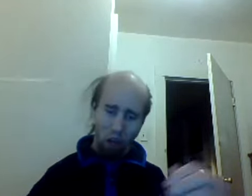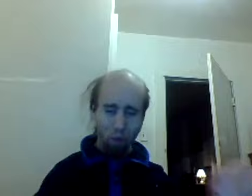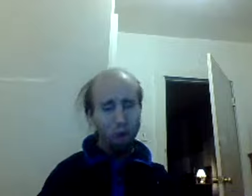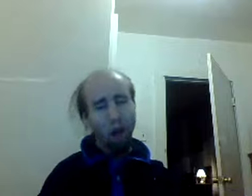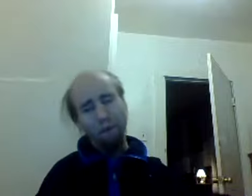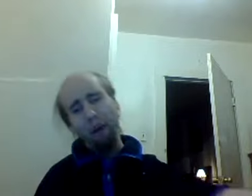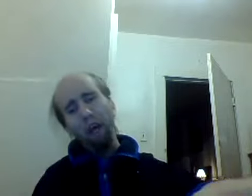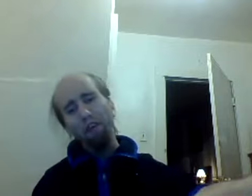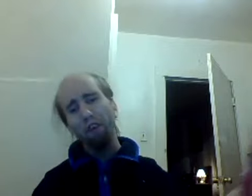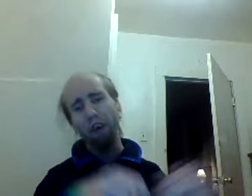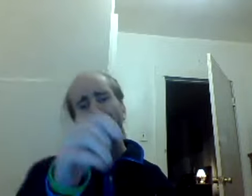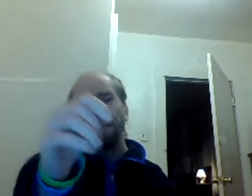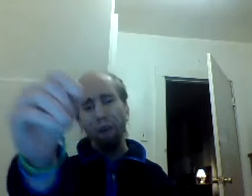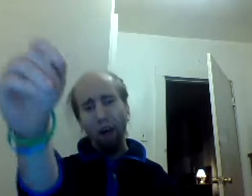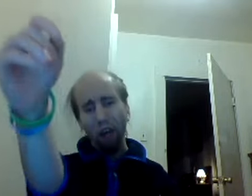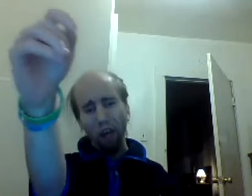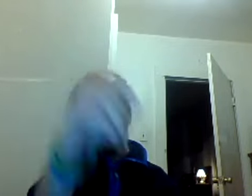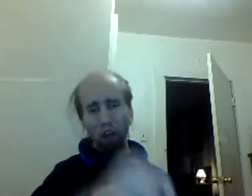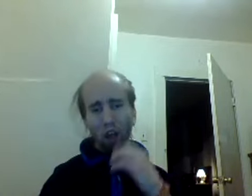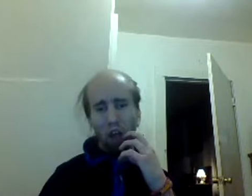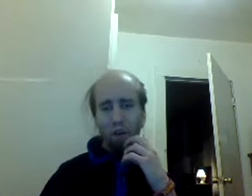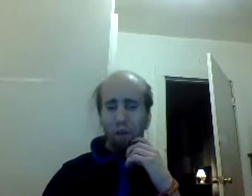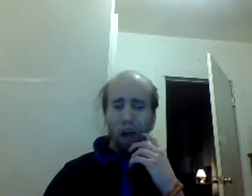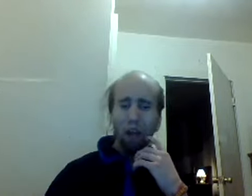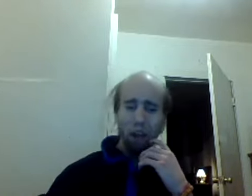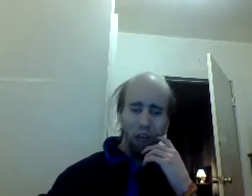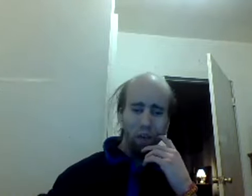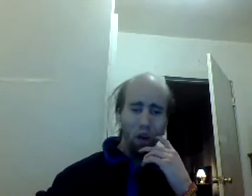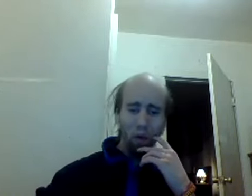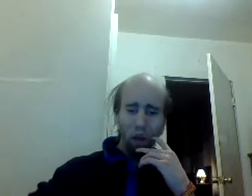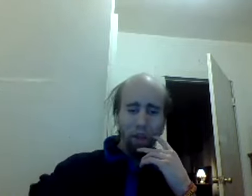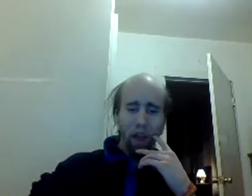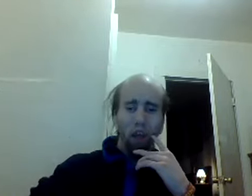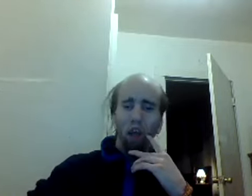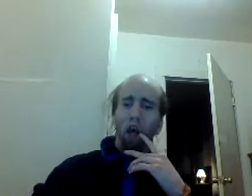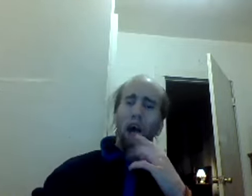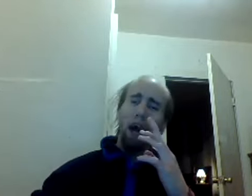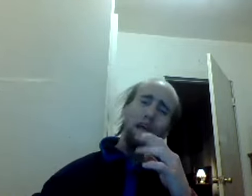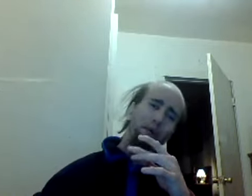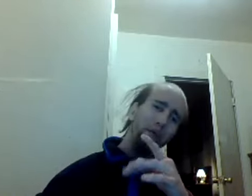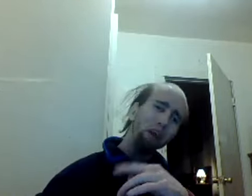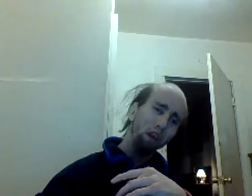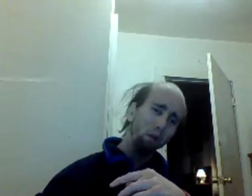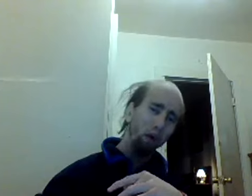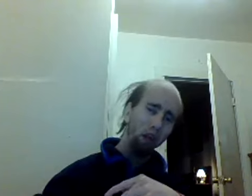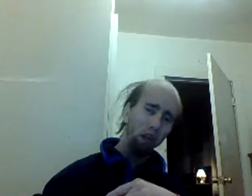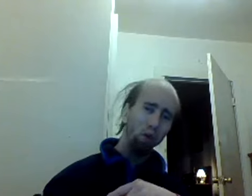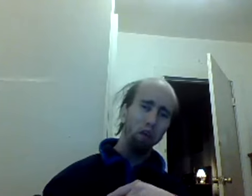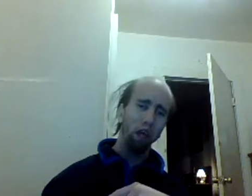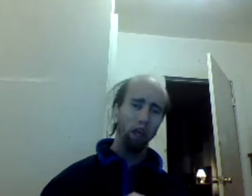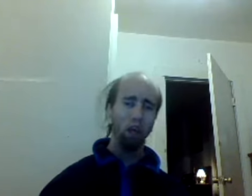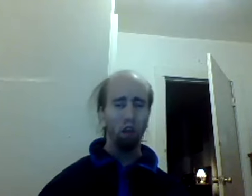and what I meant yesterday by the fact that you know nothing I didn't mean it in the way that you think